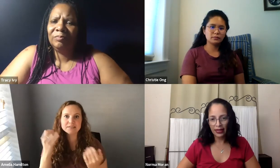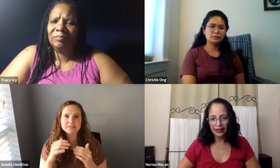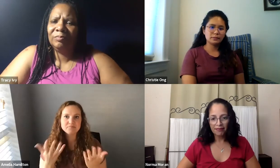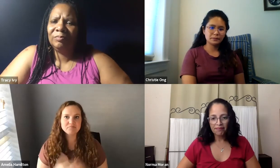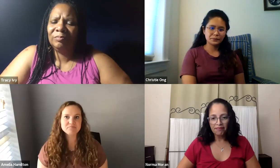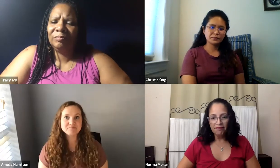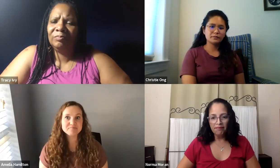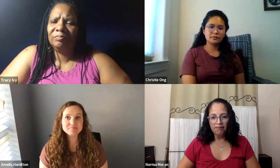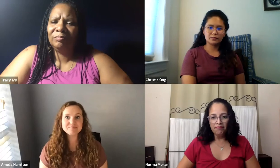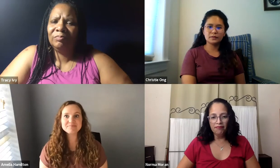Any ideas?